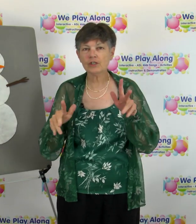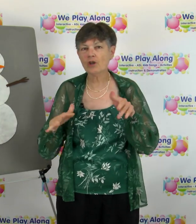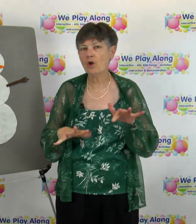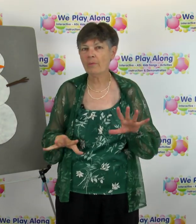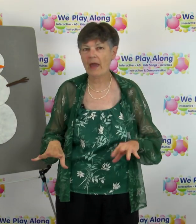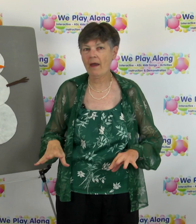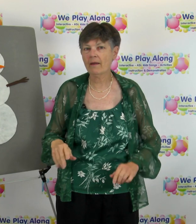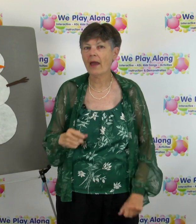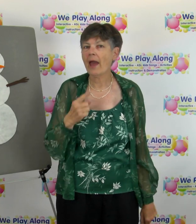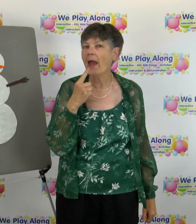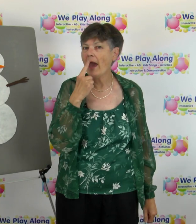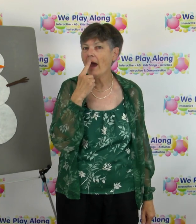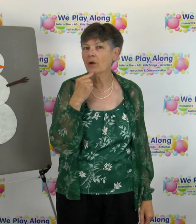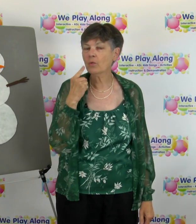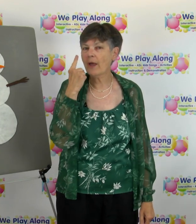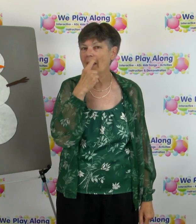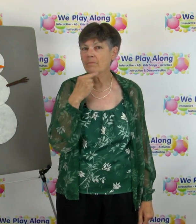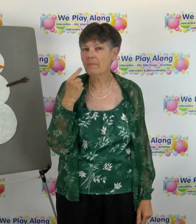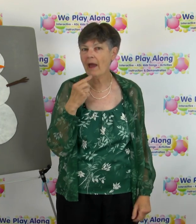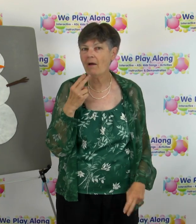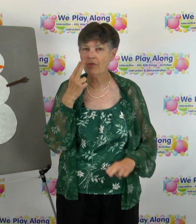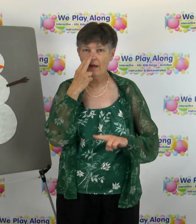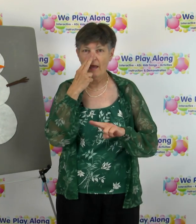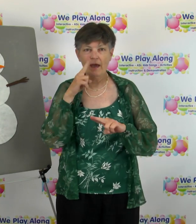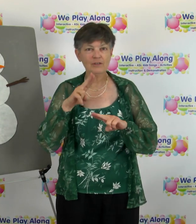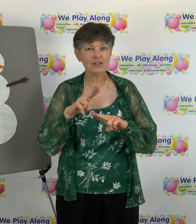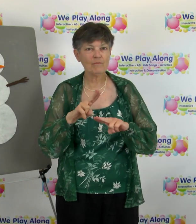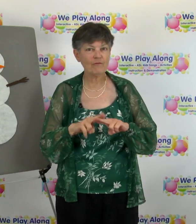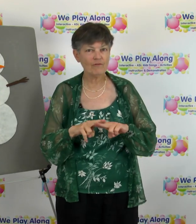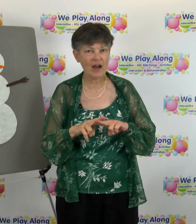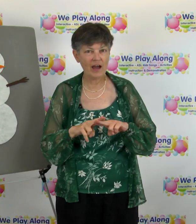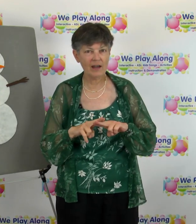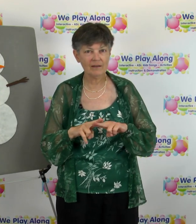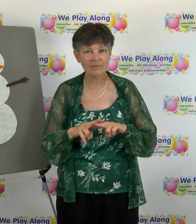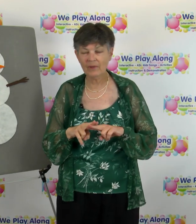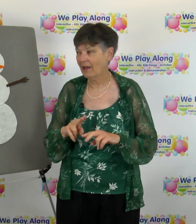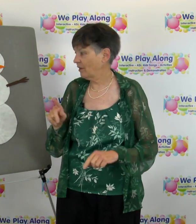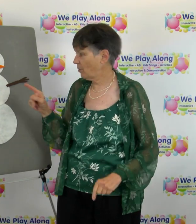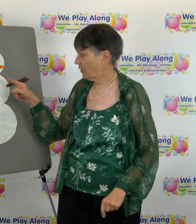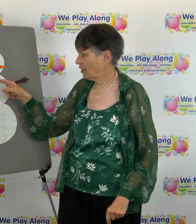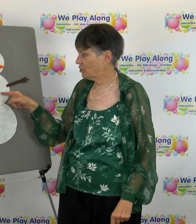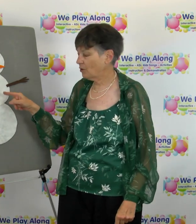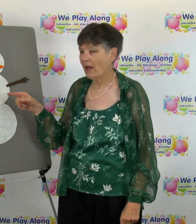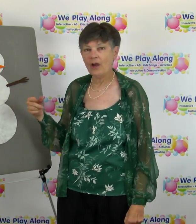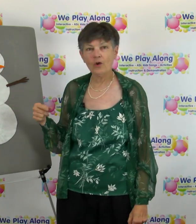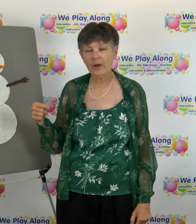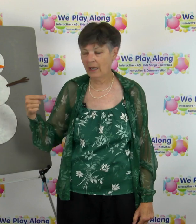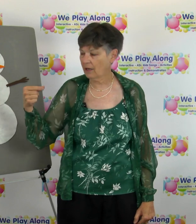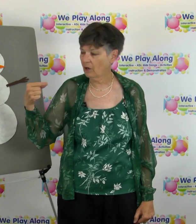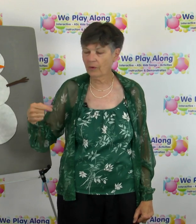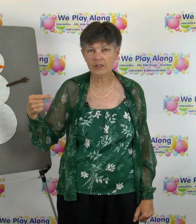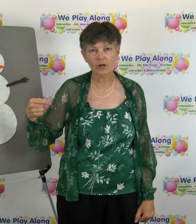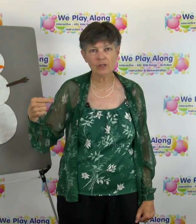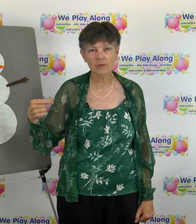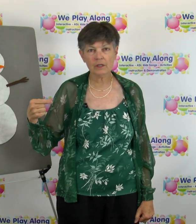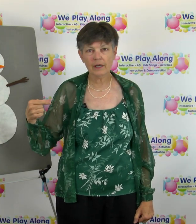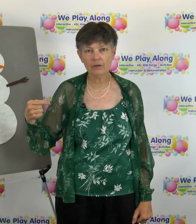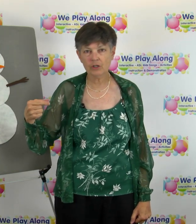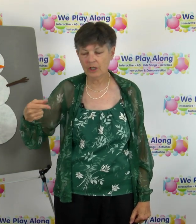snowman add a red mouth and have some fun and what are we gonna do green green starts with the letter G